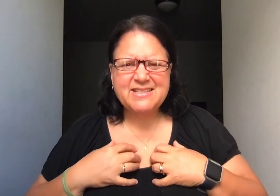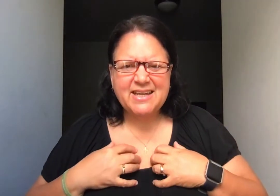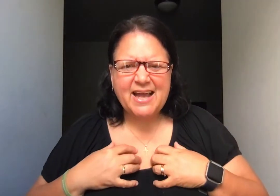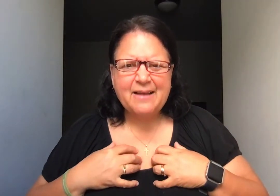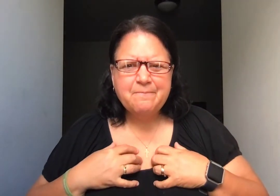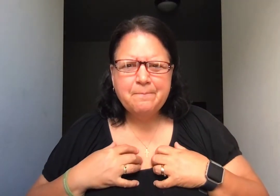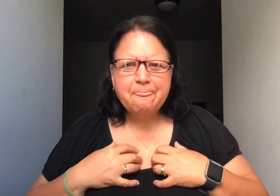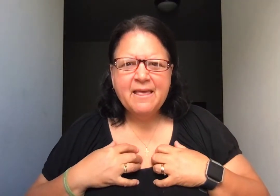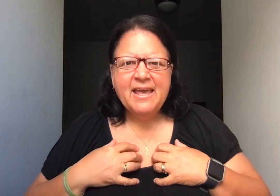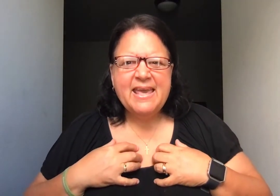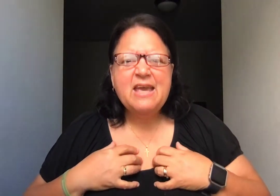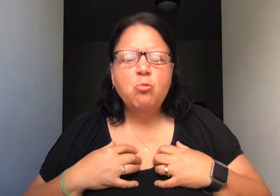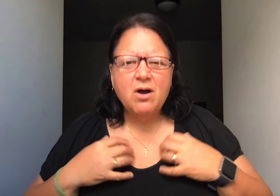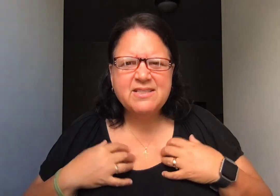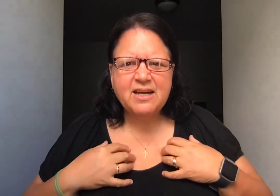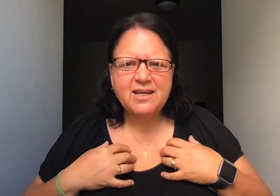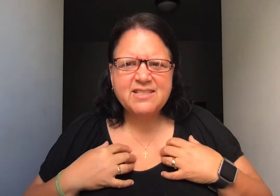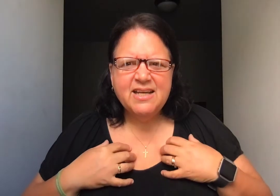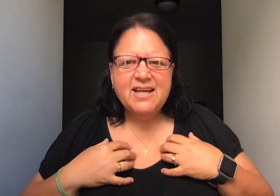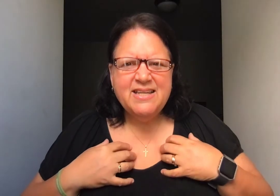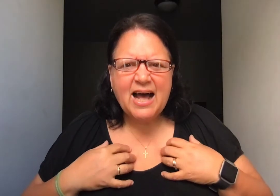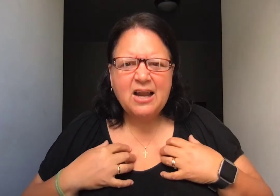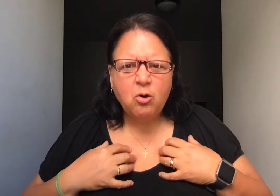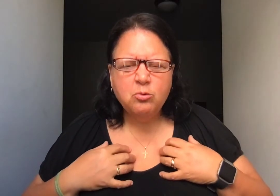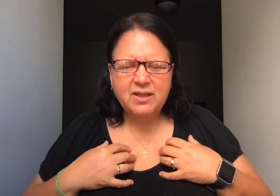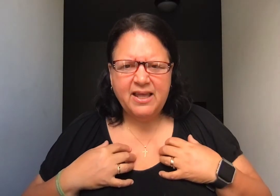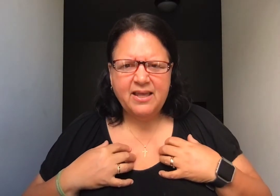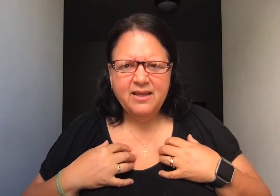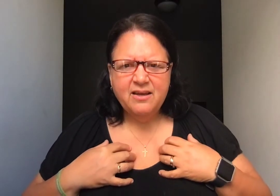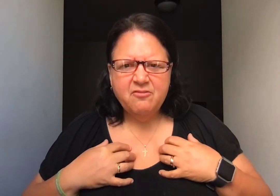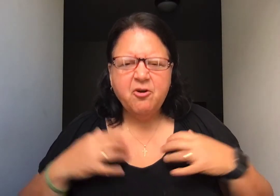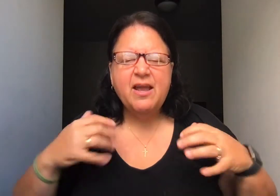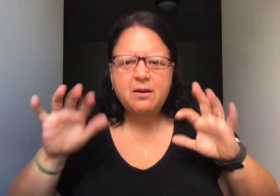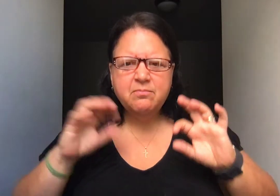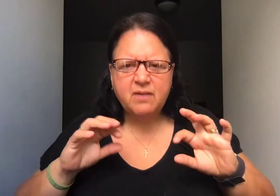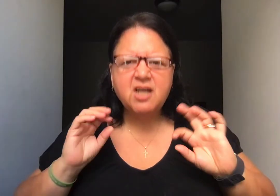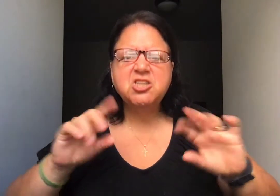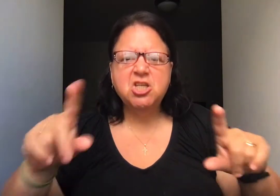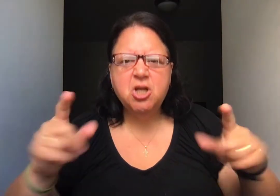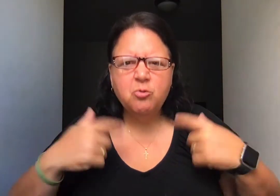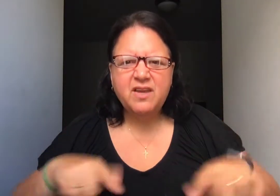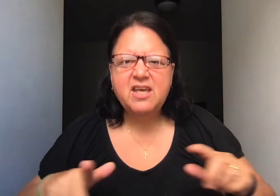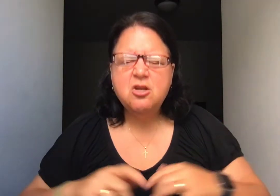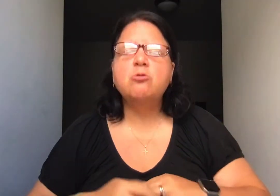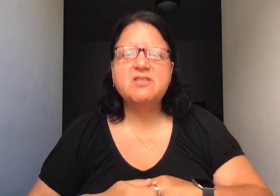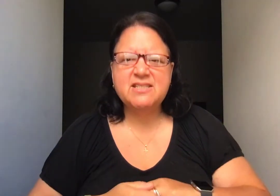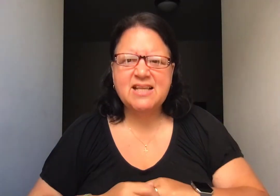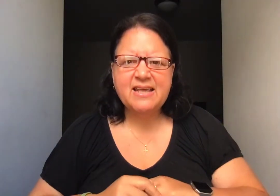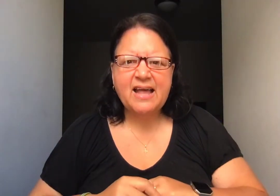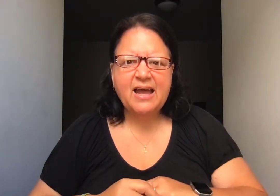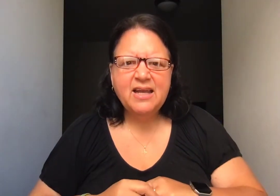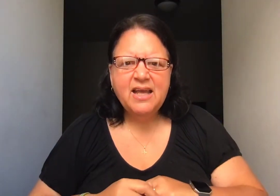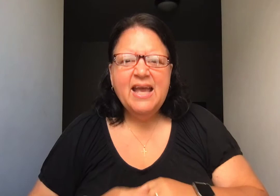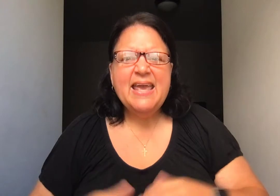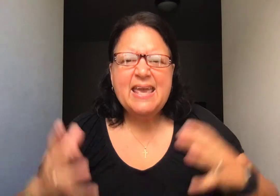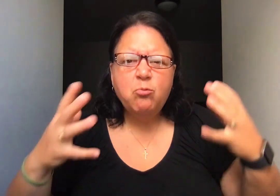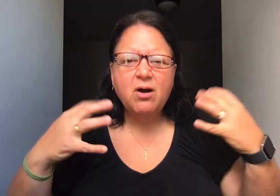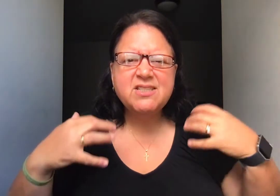today. He wants us not only for him, us to know that he knows us like that. He wants